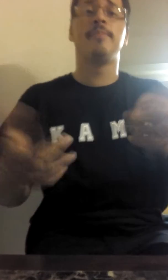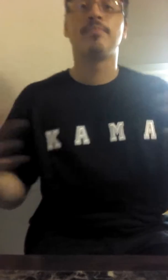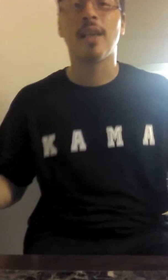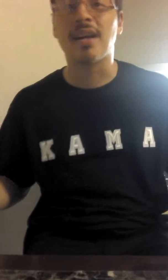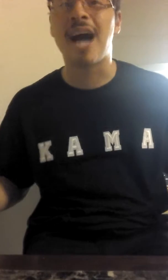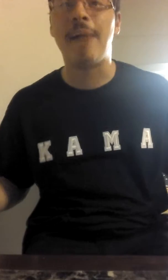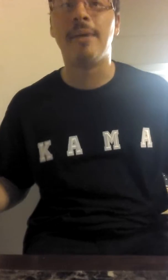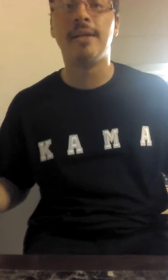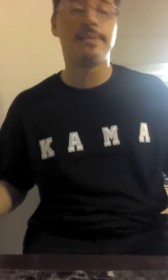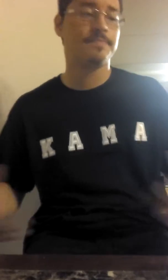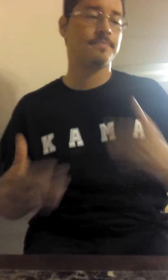Kama.